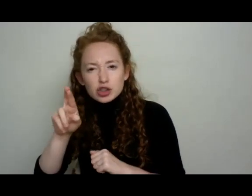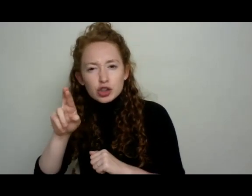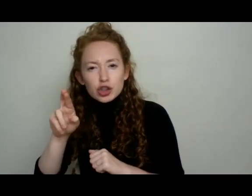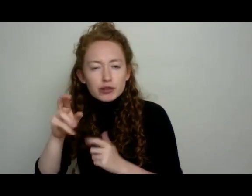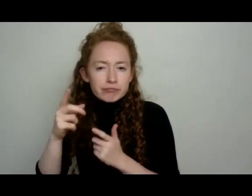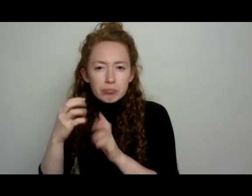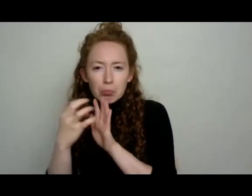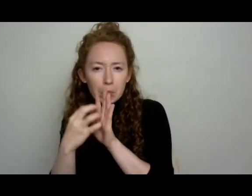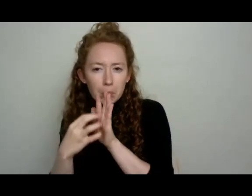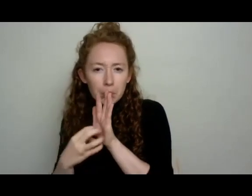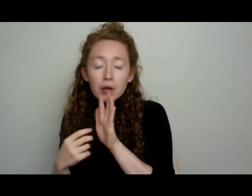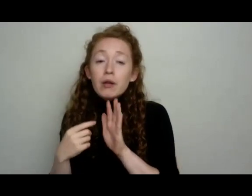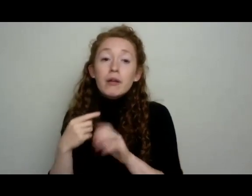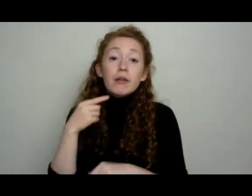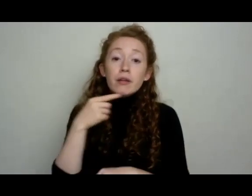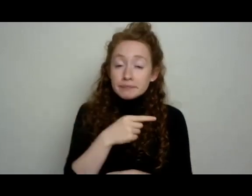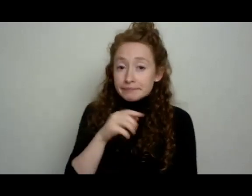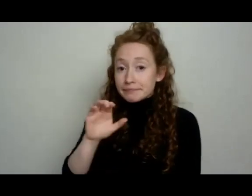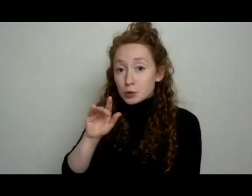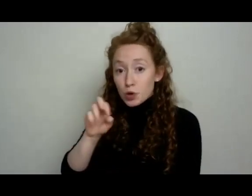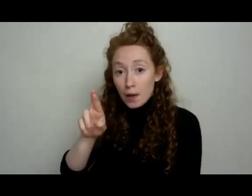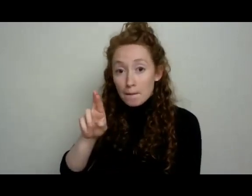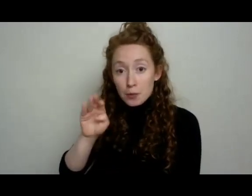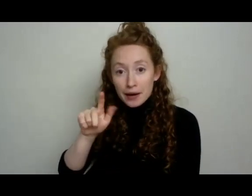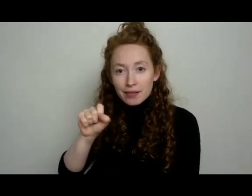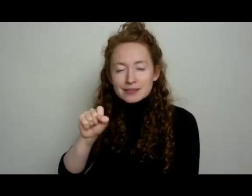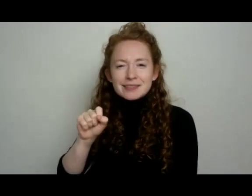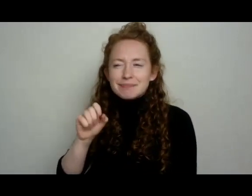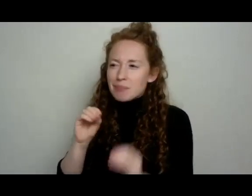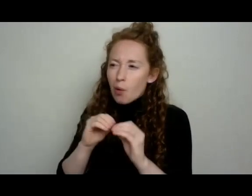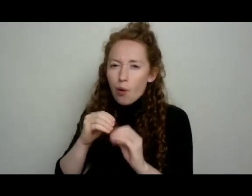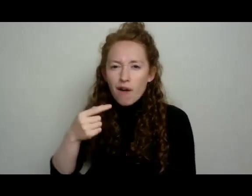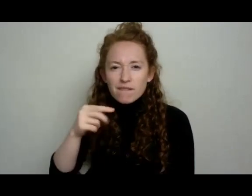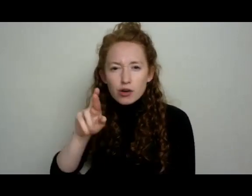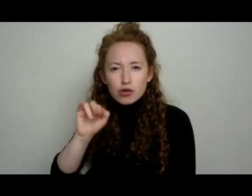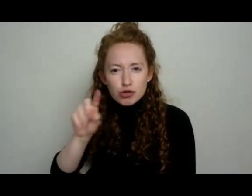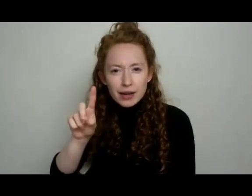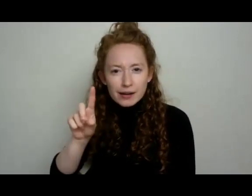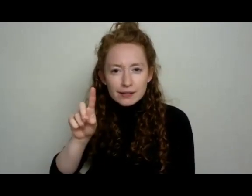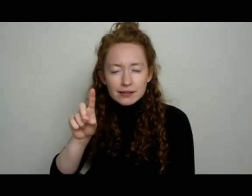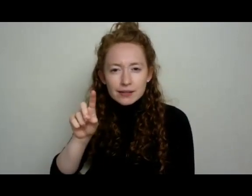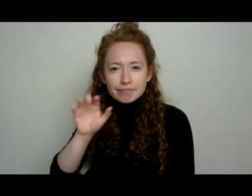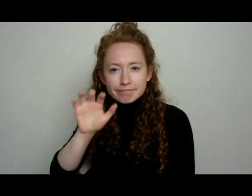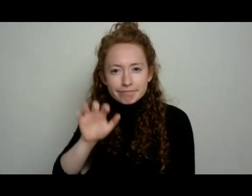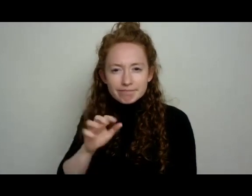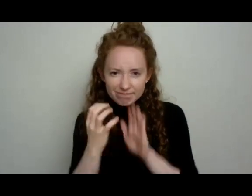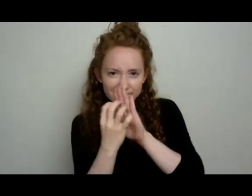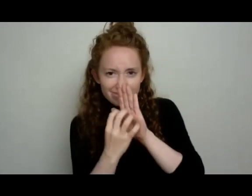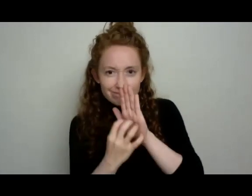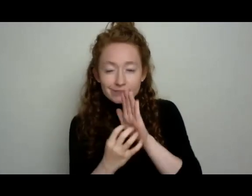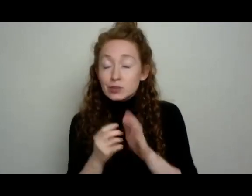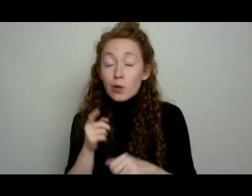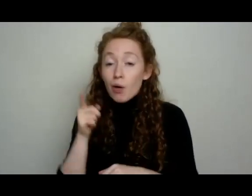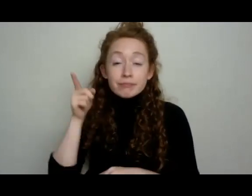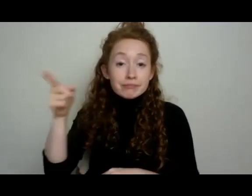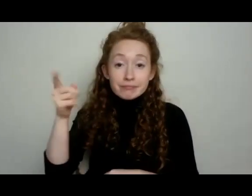I just learned from our great friend, Phil Holdsworth, who is, he just let me know that I've been wrong